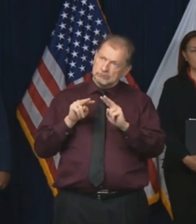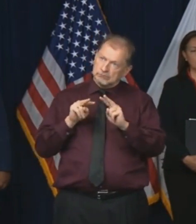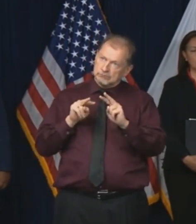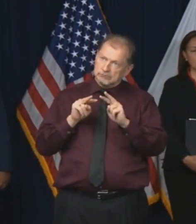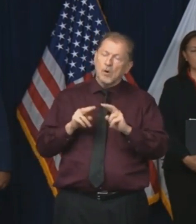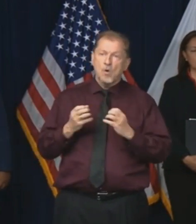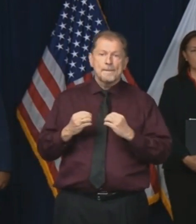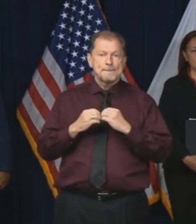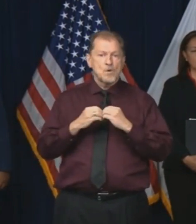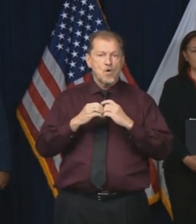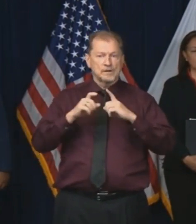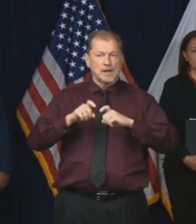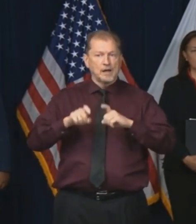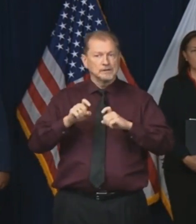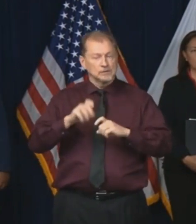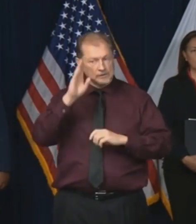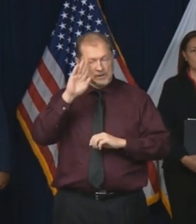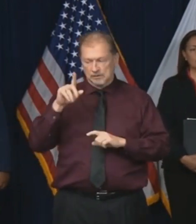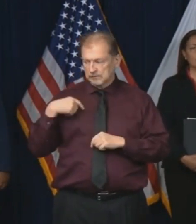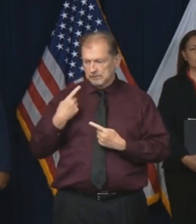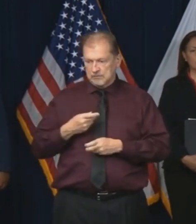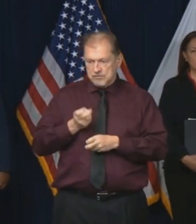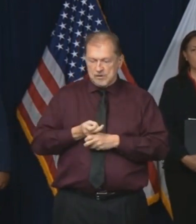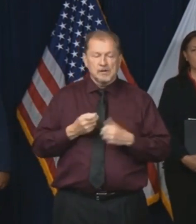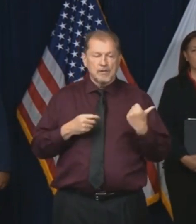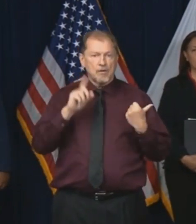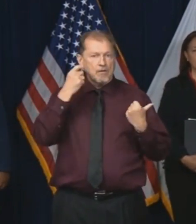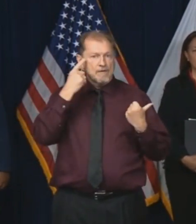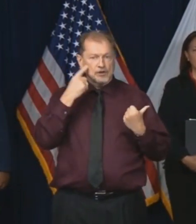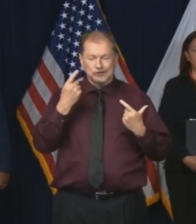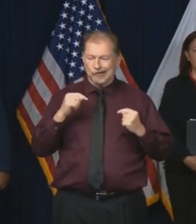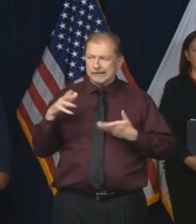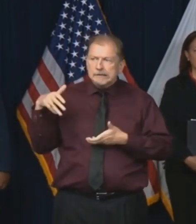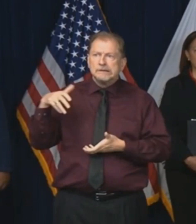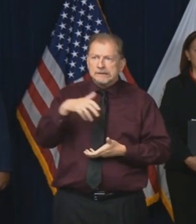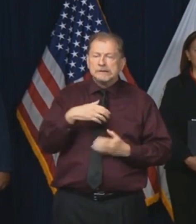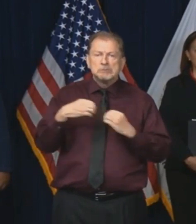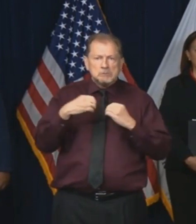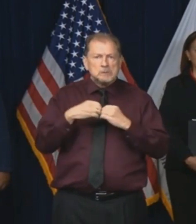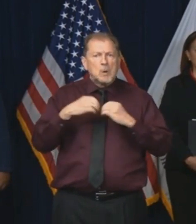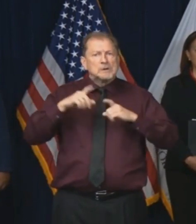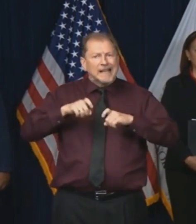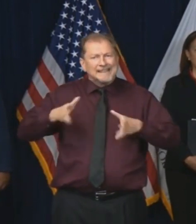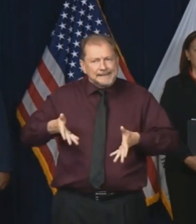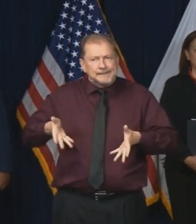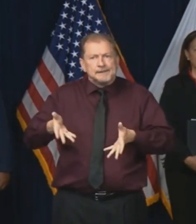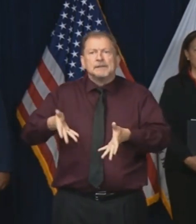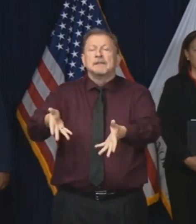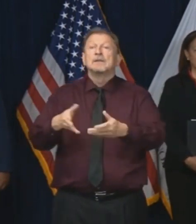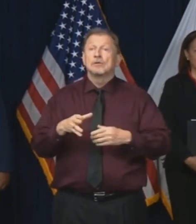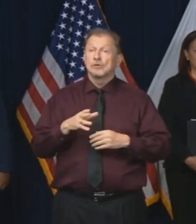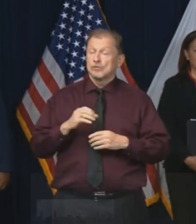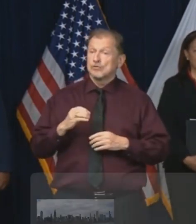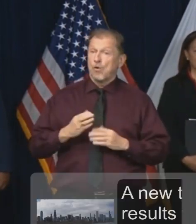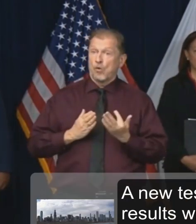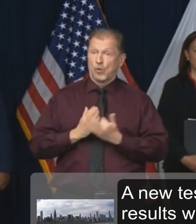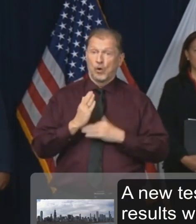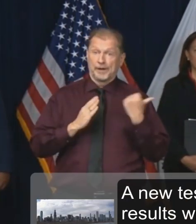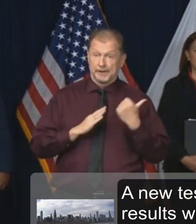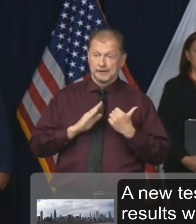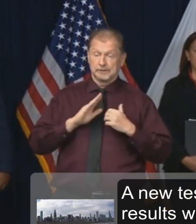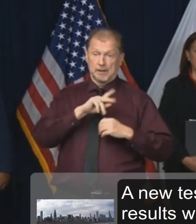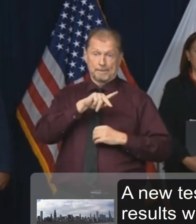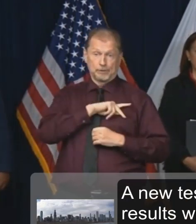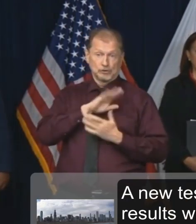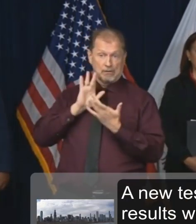to. That is a, we know how important, you know how hard the governor has been working to help us to get more testing. And so I think even through his personal connections,